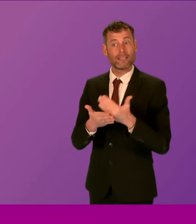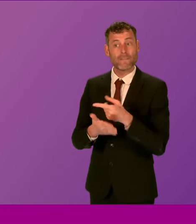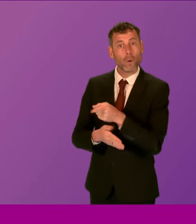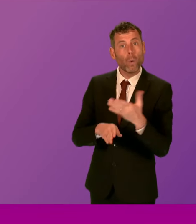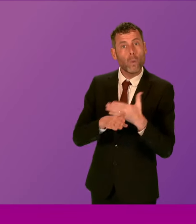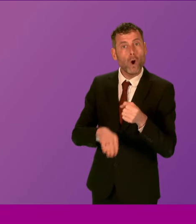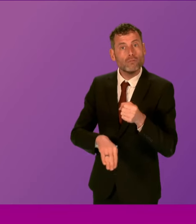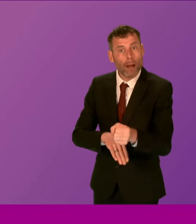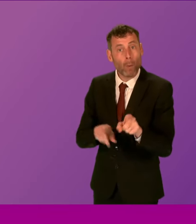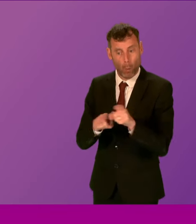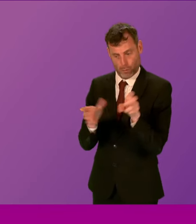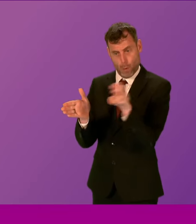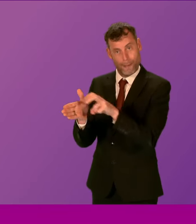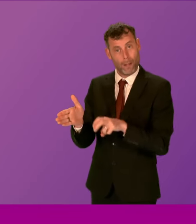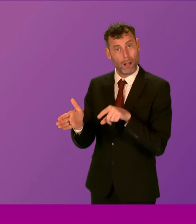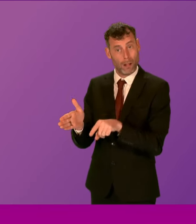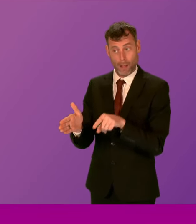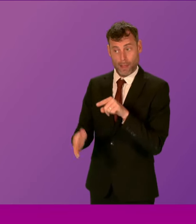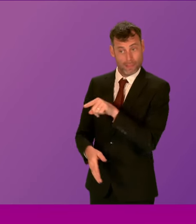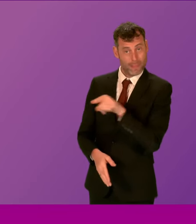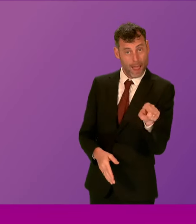put at risk. First Minister.